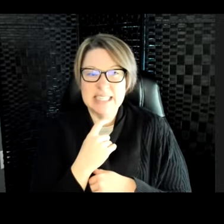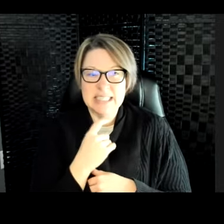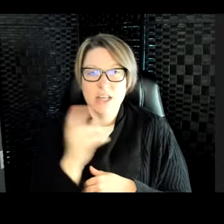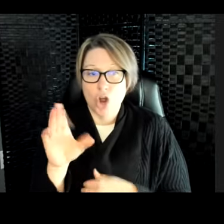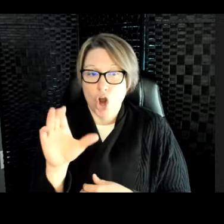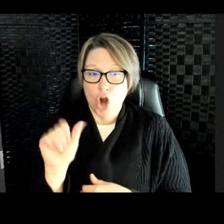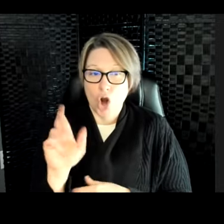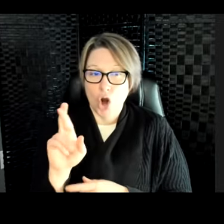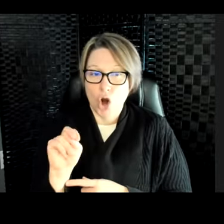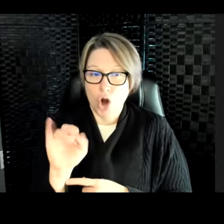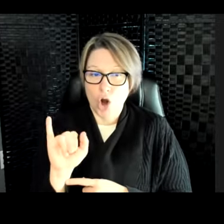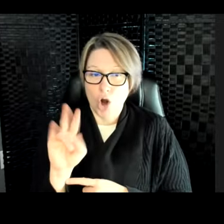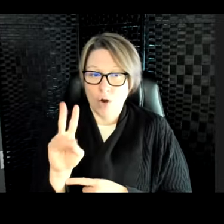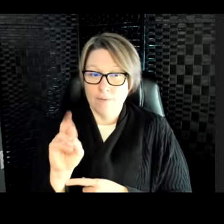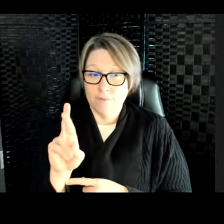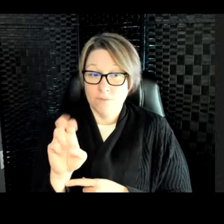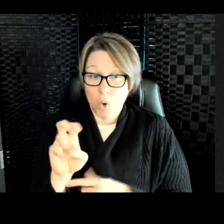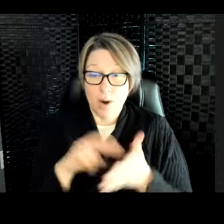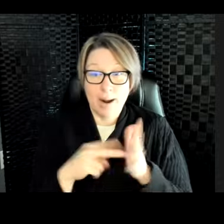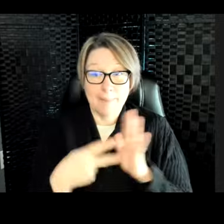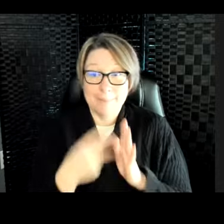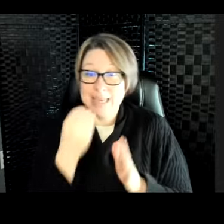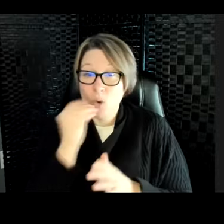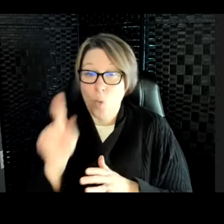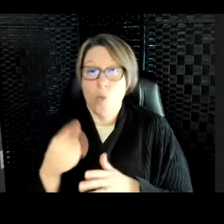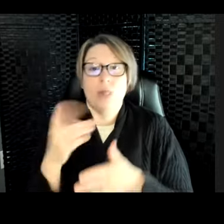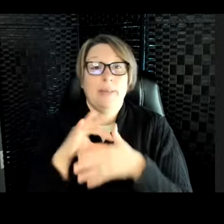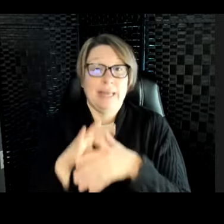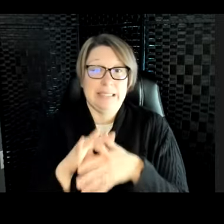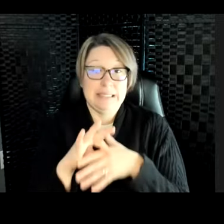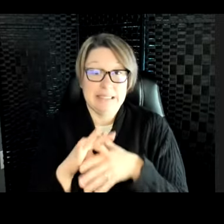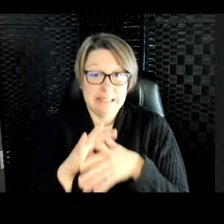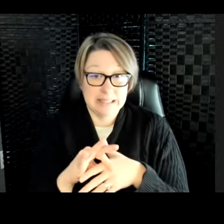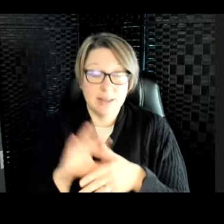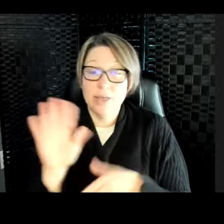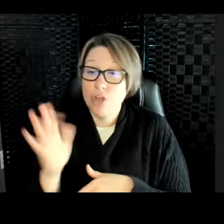so they will just eat meat. And their favorite meat is fish.